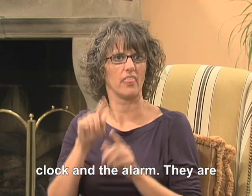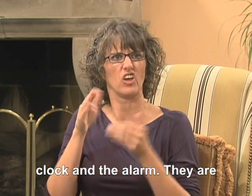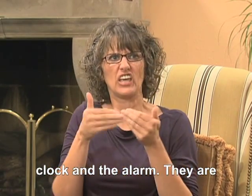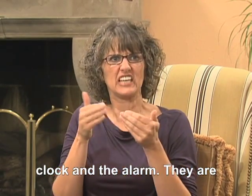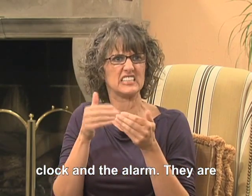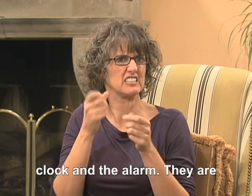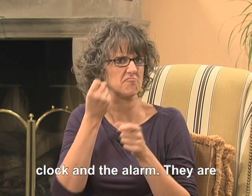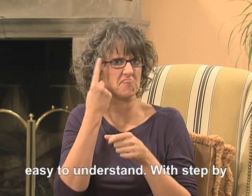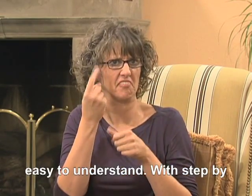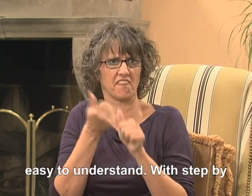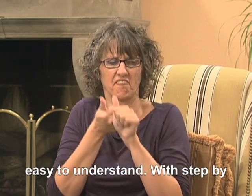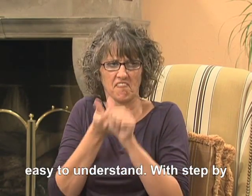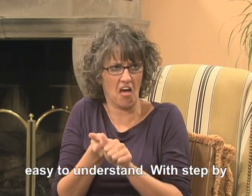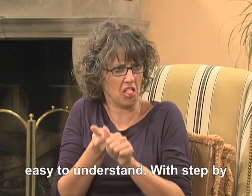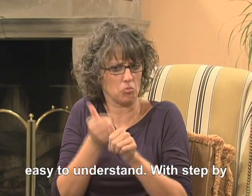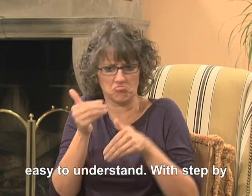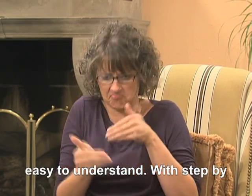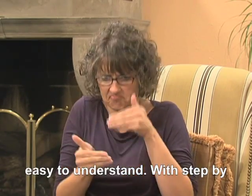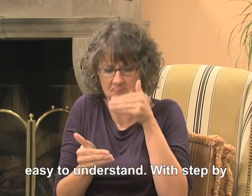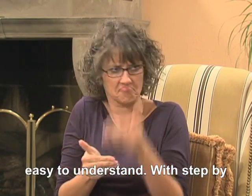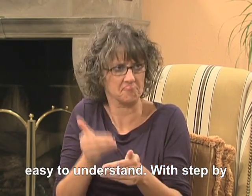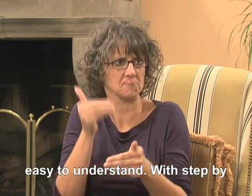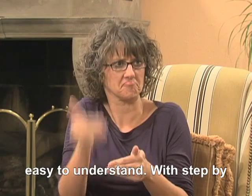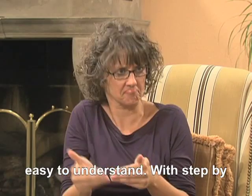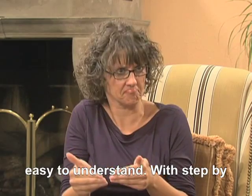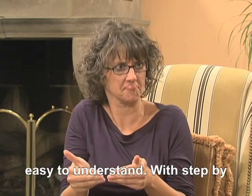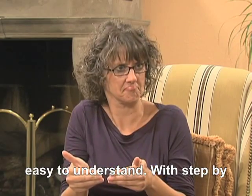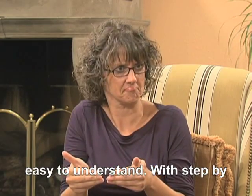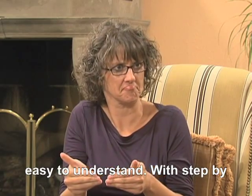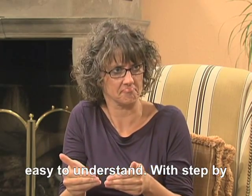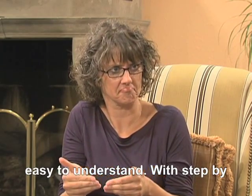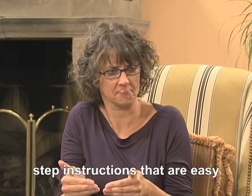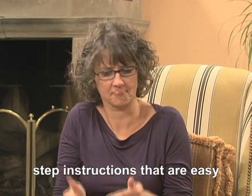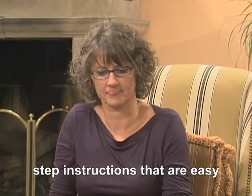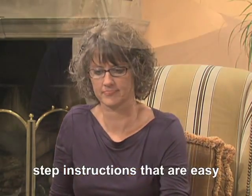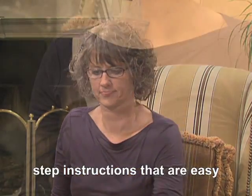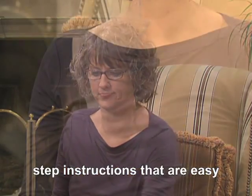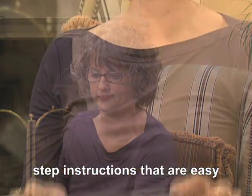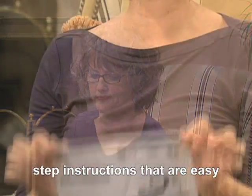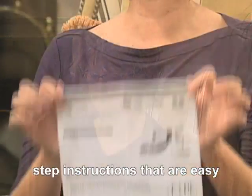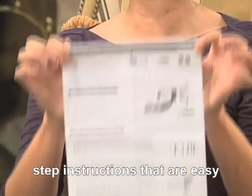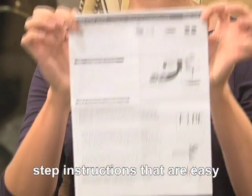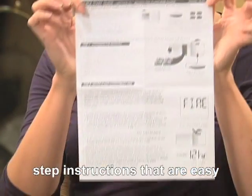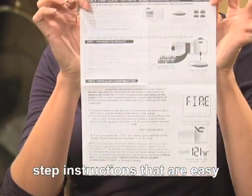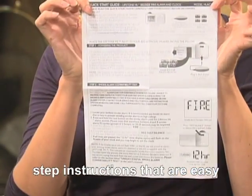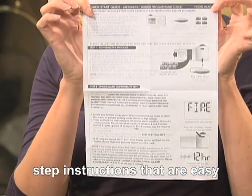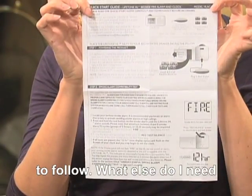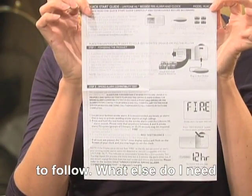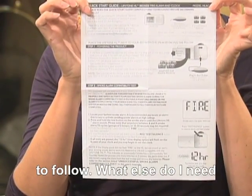They are easy to understand with step-by-step instructions that are easy to follow.